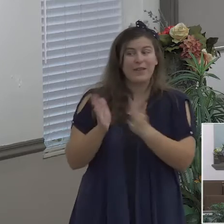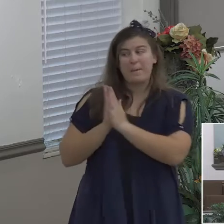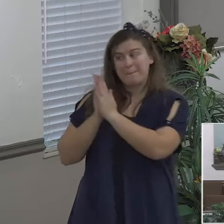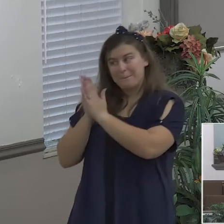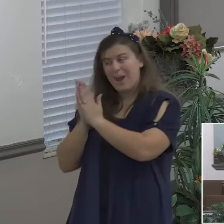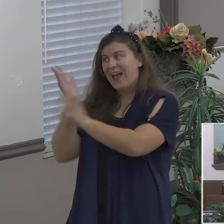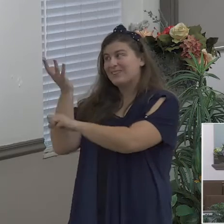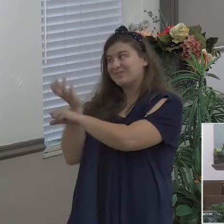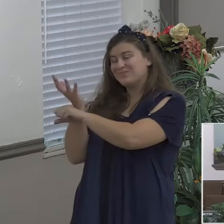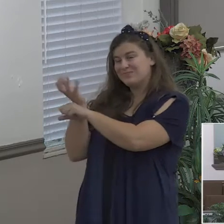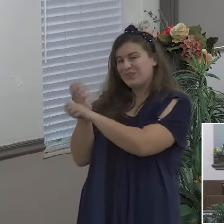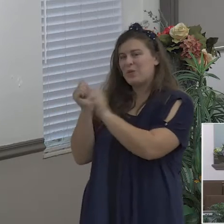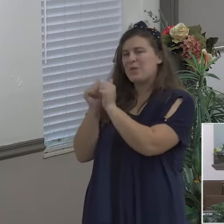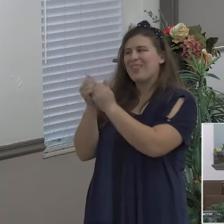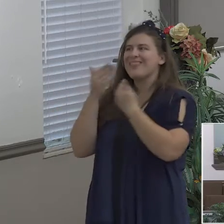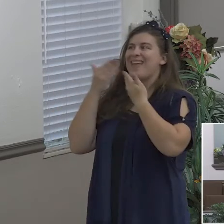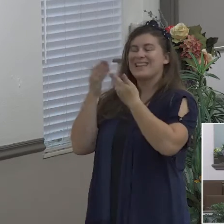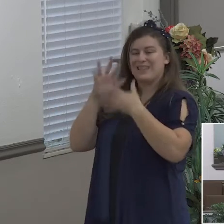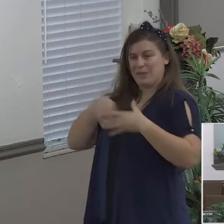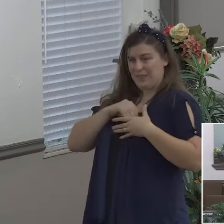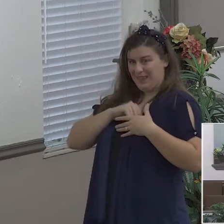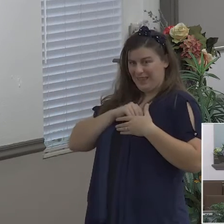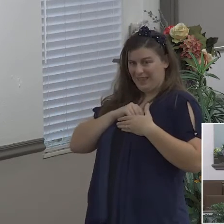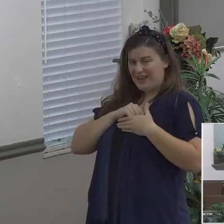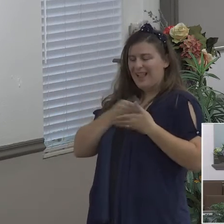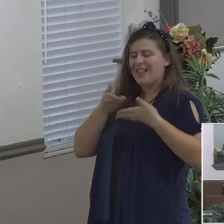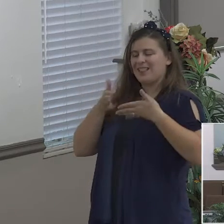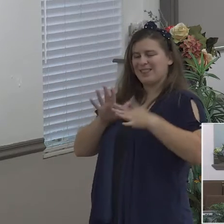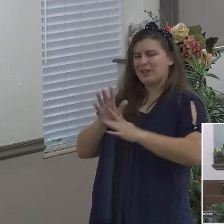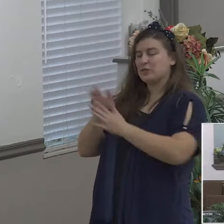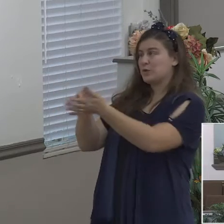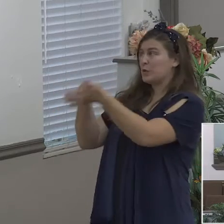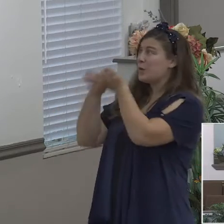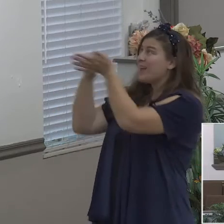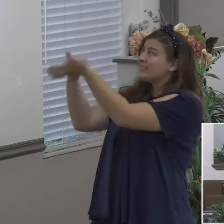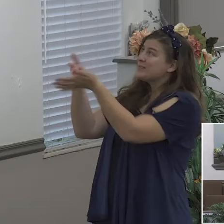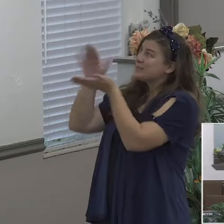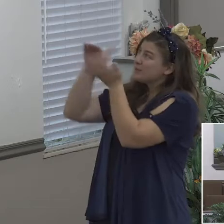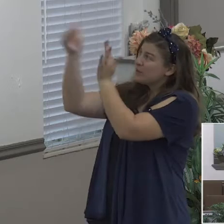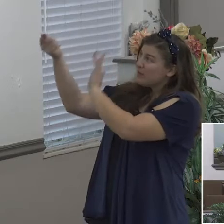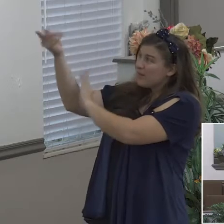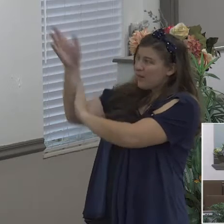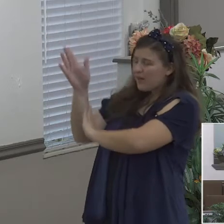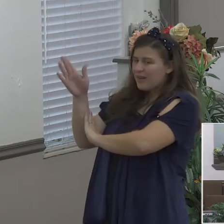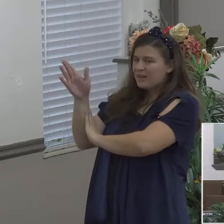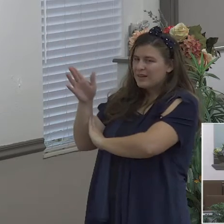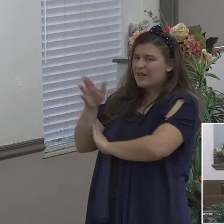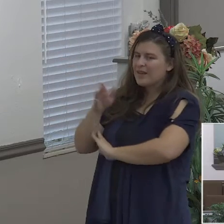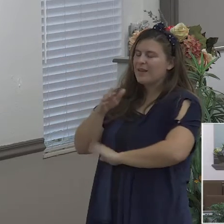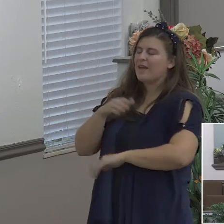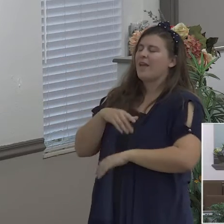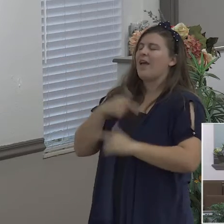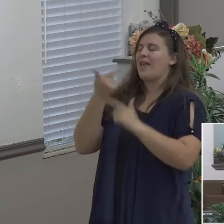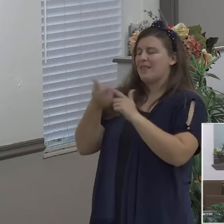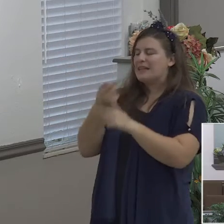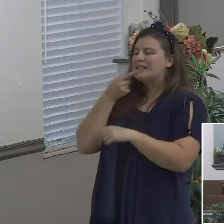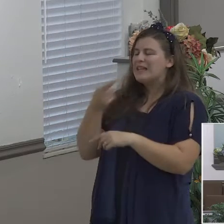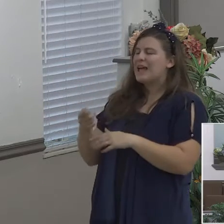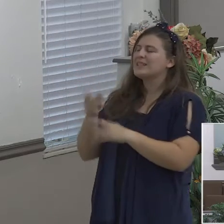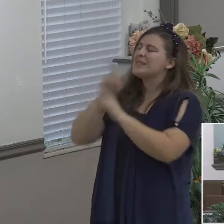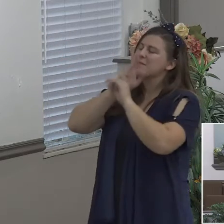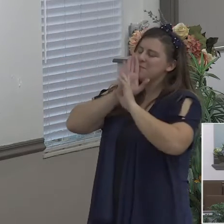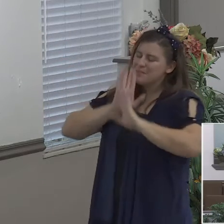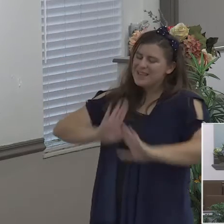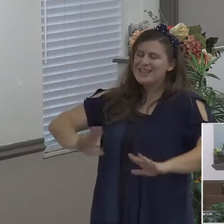your requests be made known unto God then verse 7 as we've seen before and the peace of God which passeth all understanding